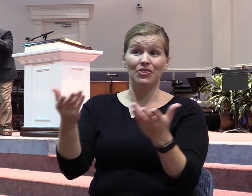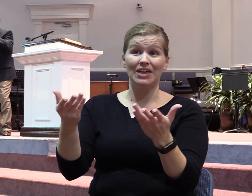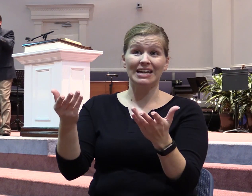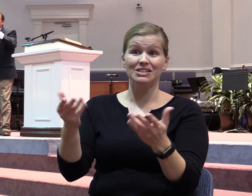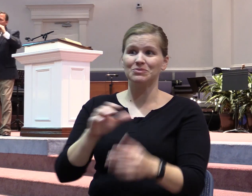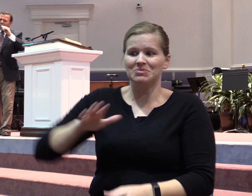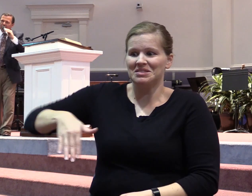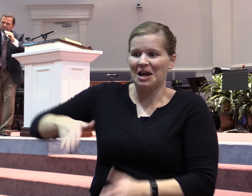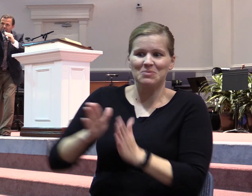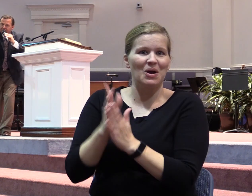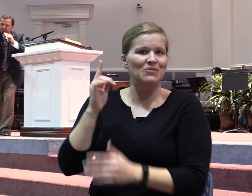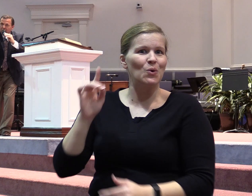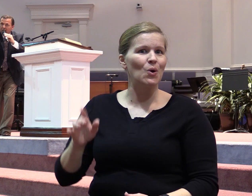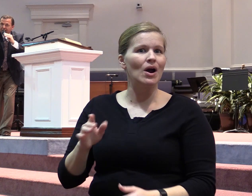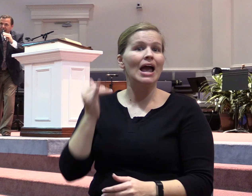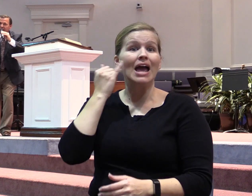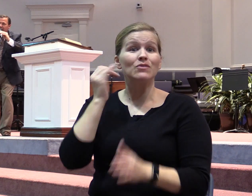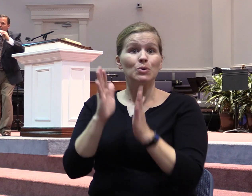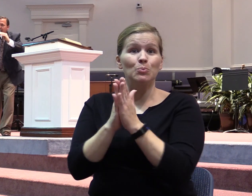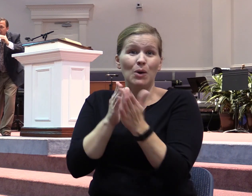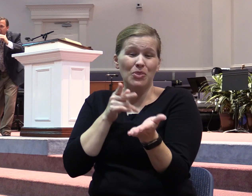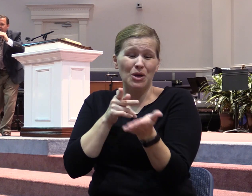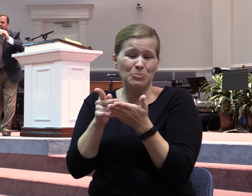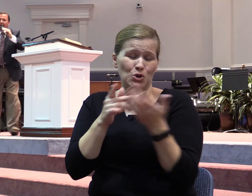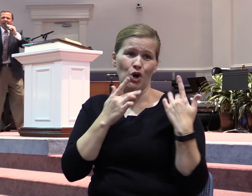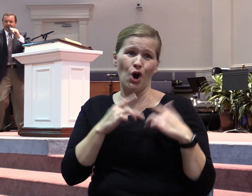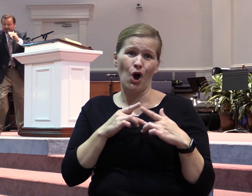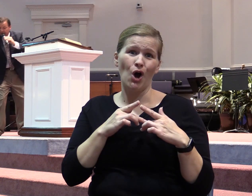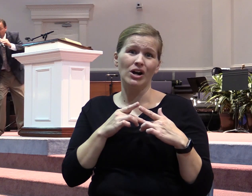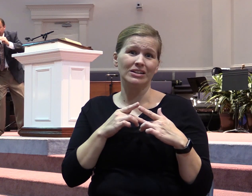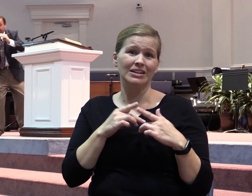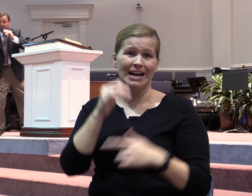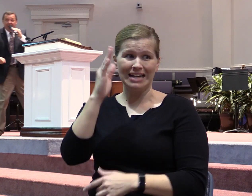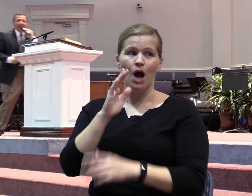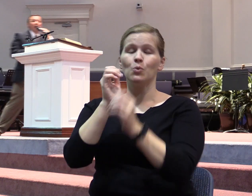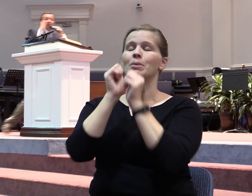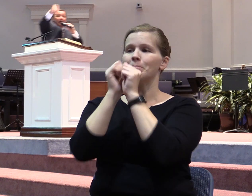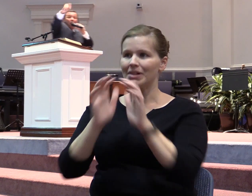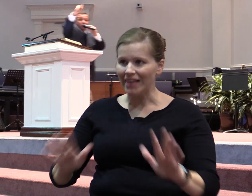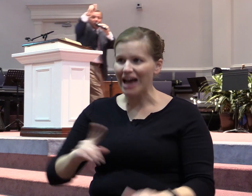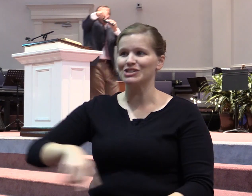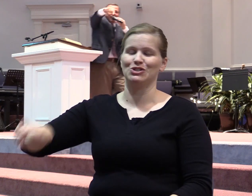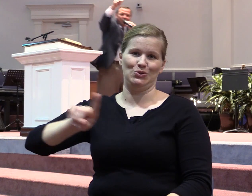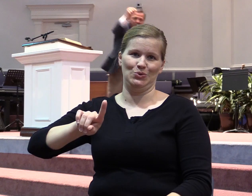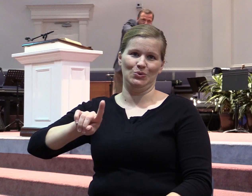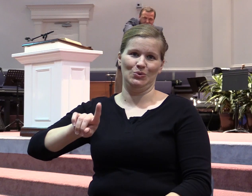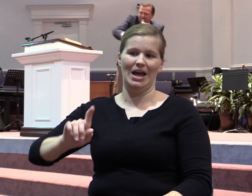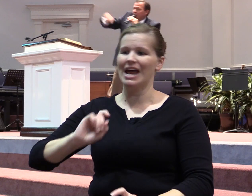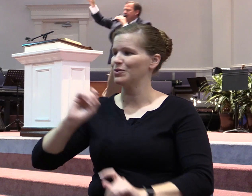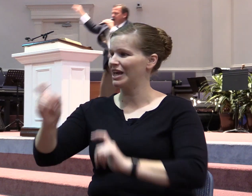because we prayed with a pure heart here, and a right vote of there. He says, I'm going to give you that, but I'm also going to give you this, and I'm going to give